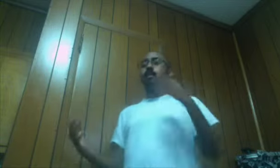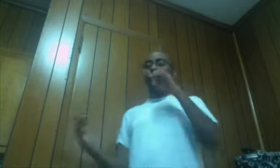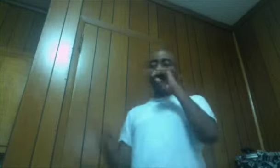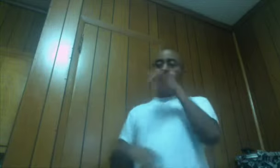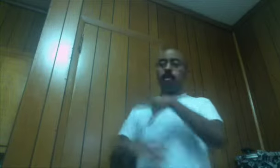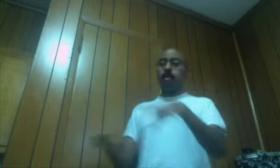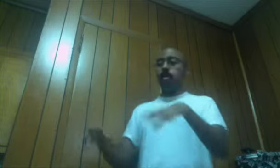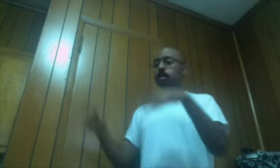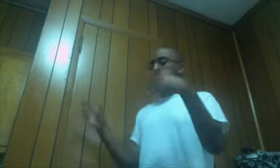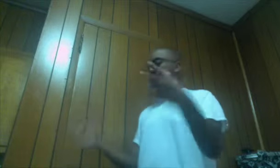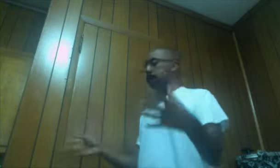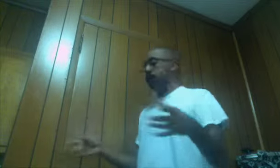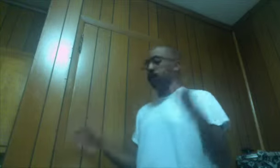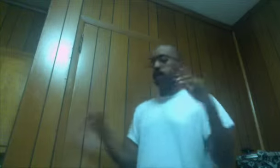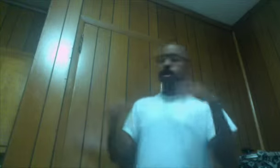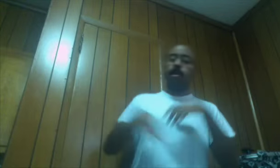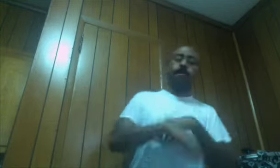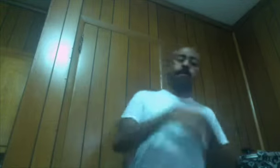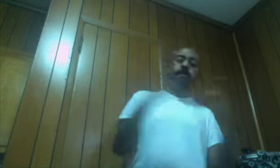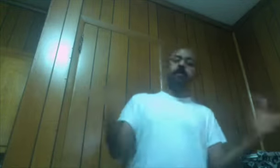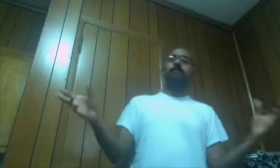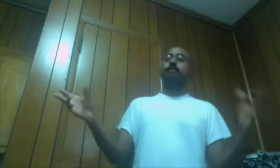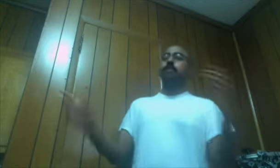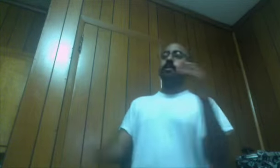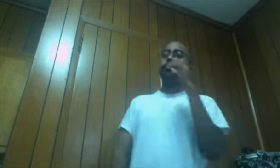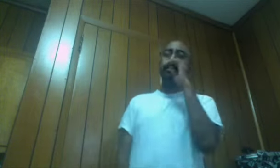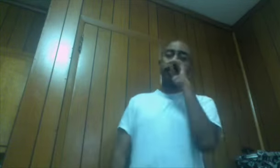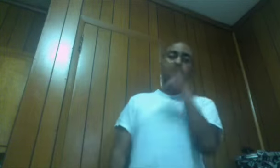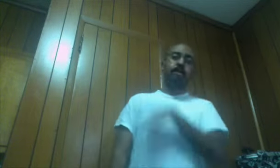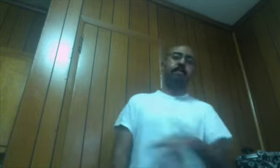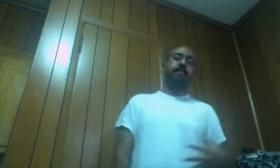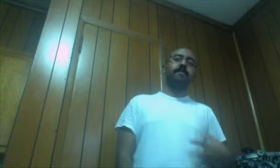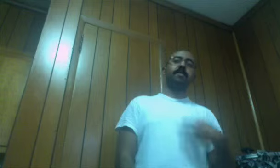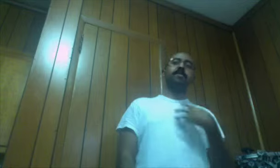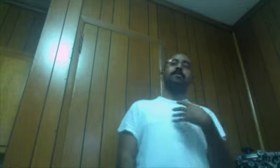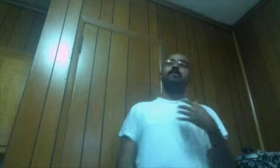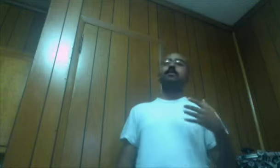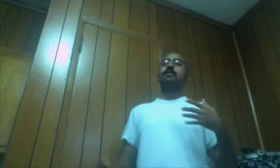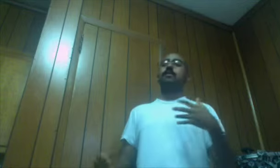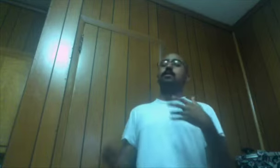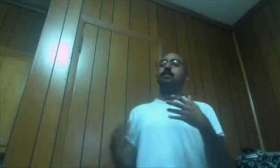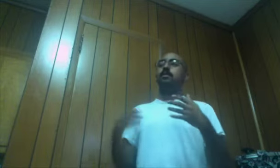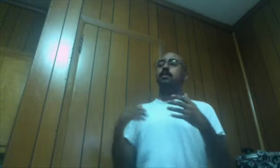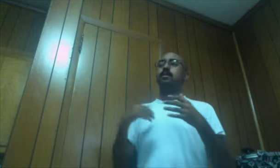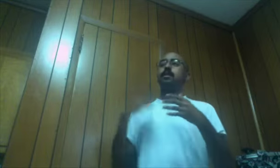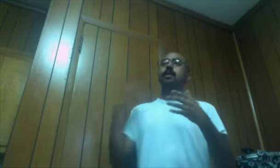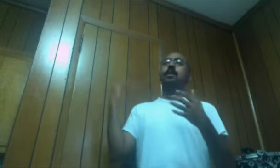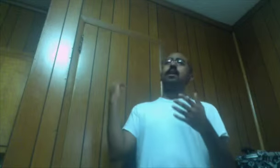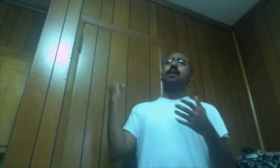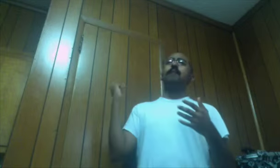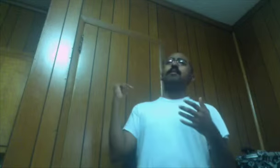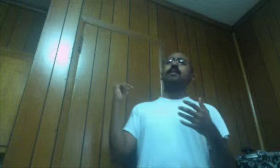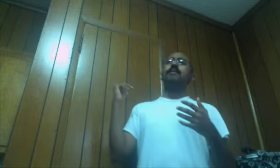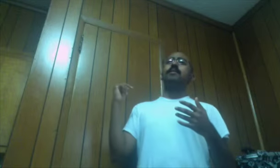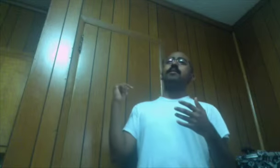party With her Her two friends For her little brother Who just turned 15 year old Years old Um His name is